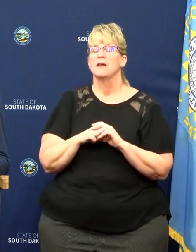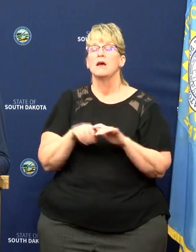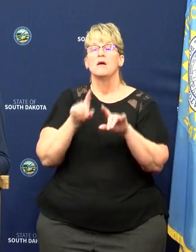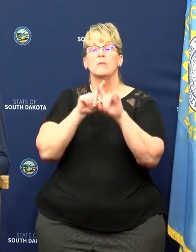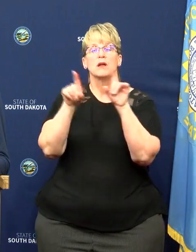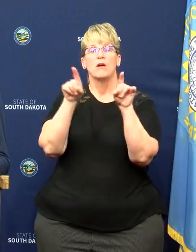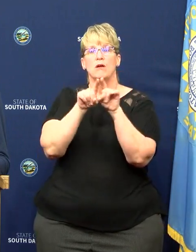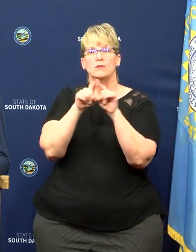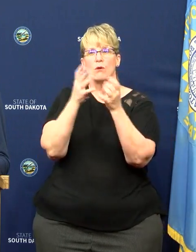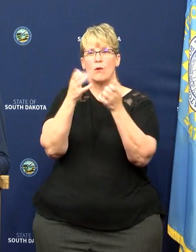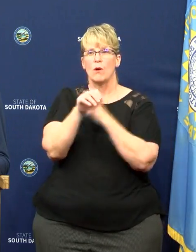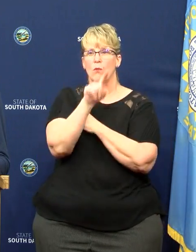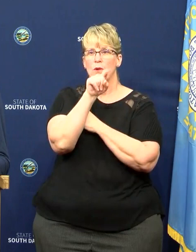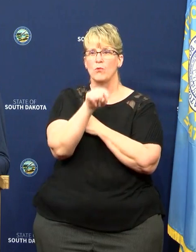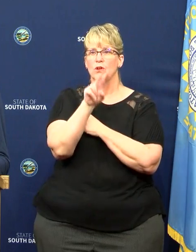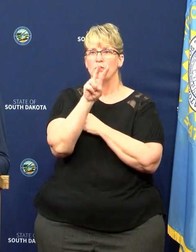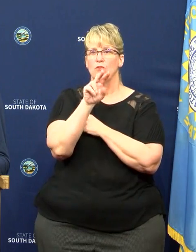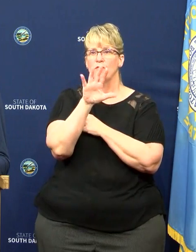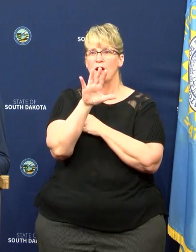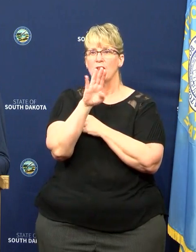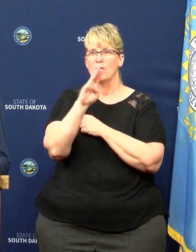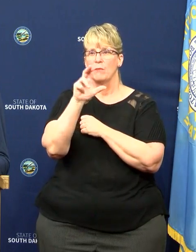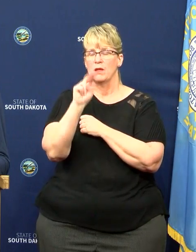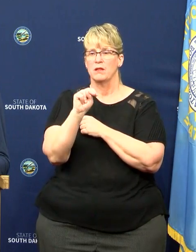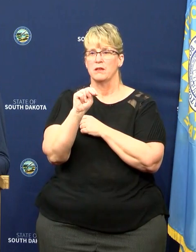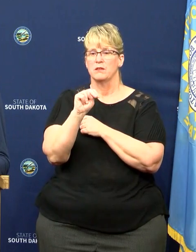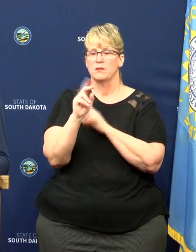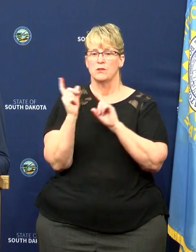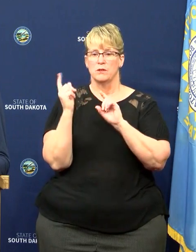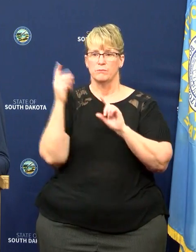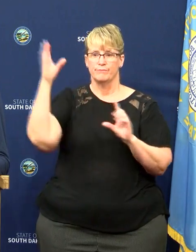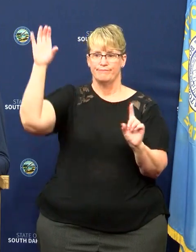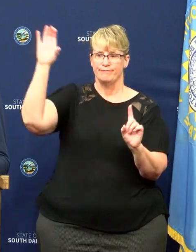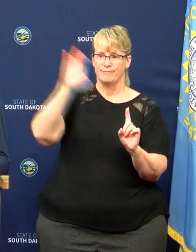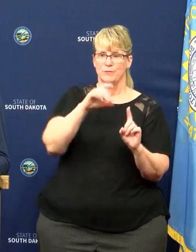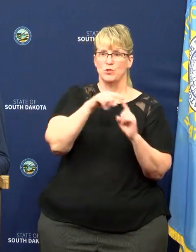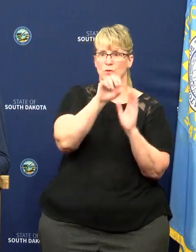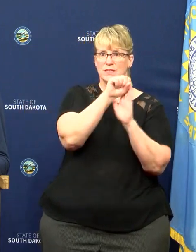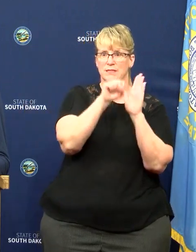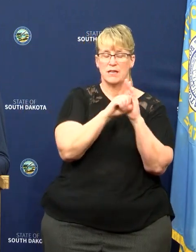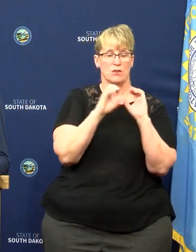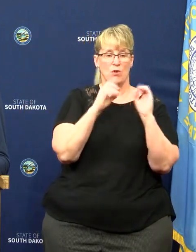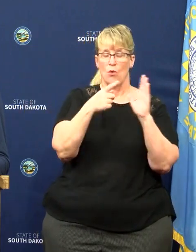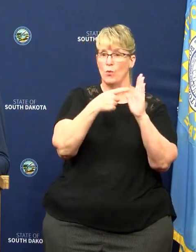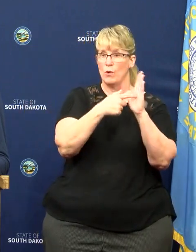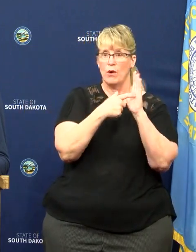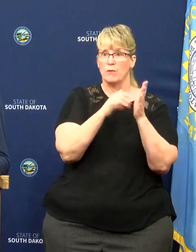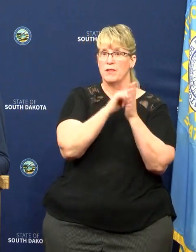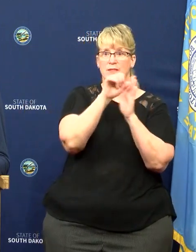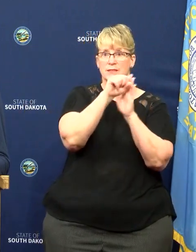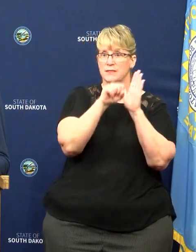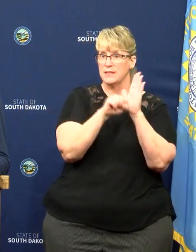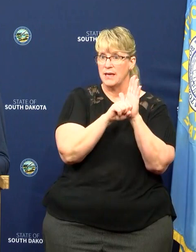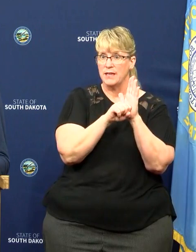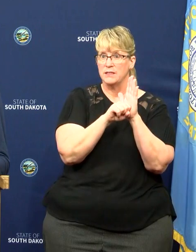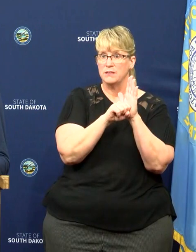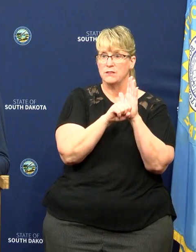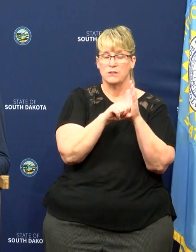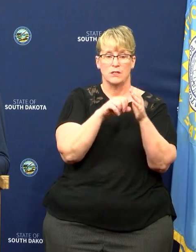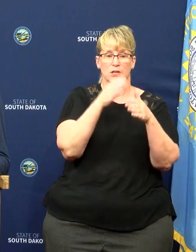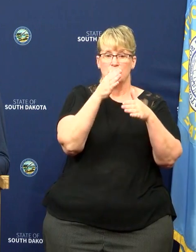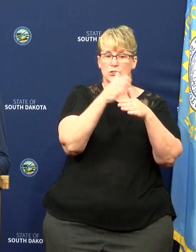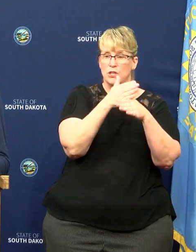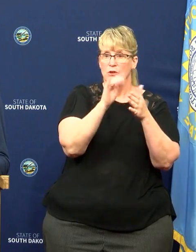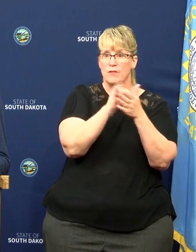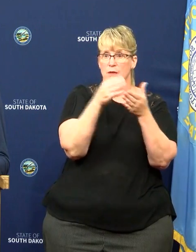everybody, though, the $1.25 billion came to the state, and there was no requirement that the state pass along any revenue